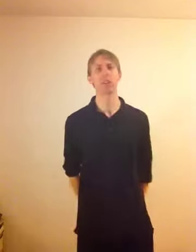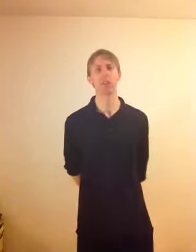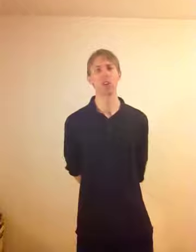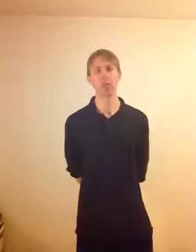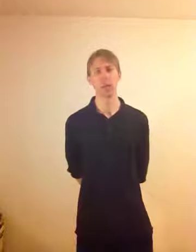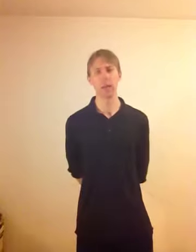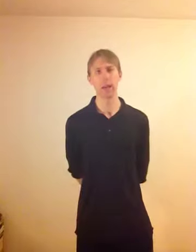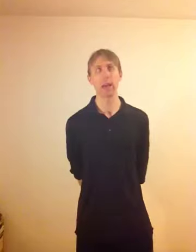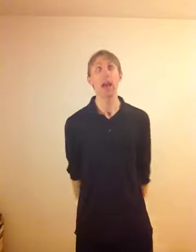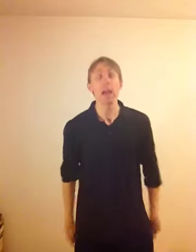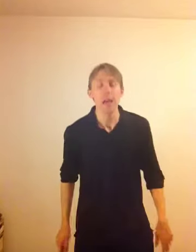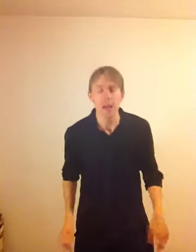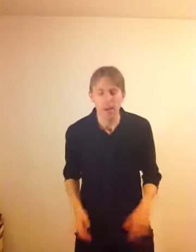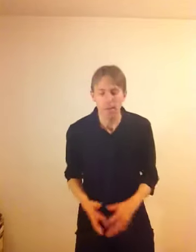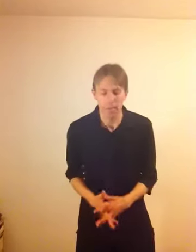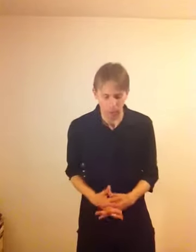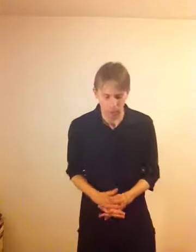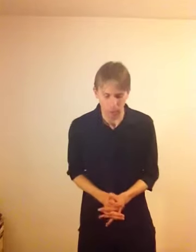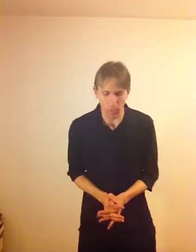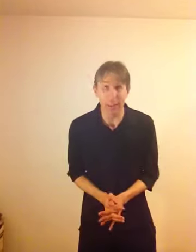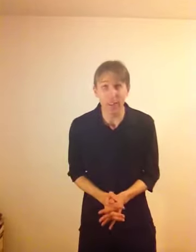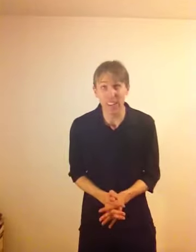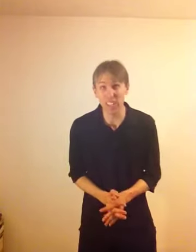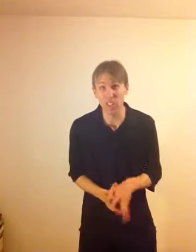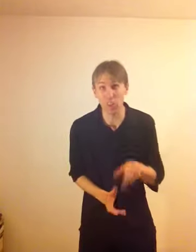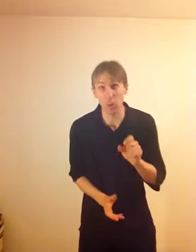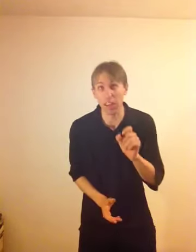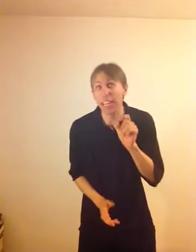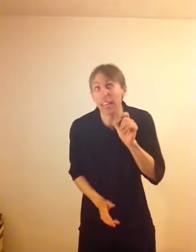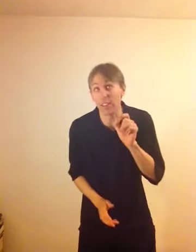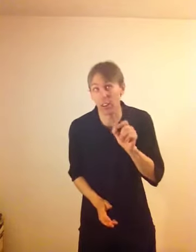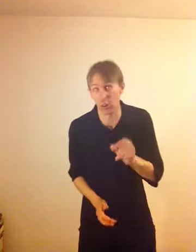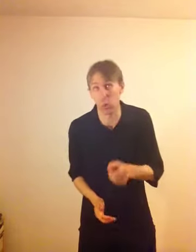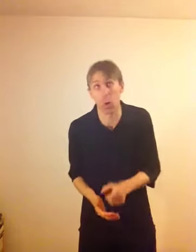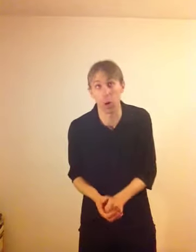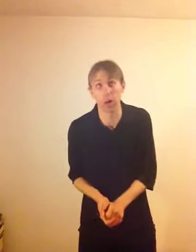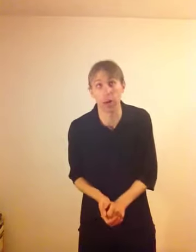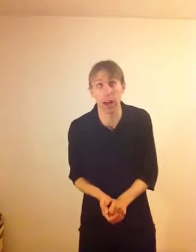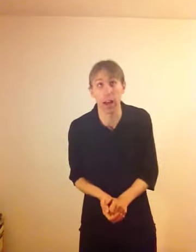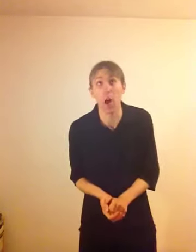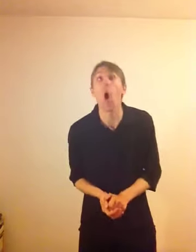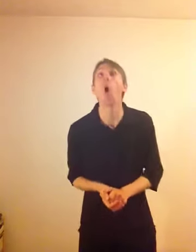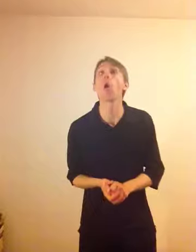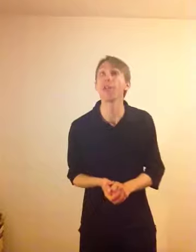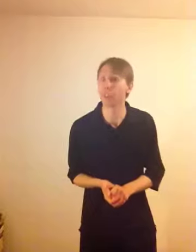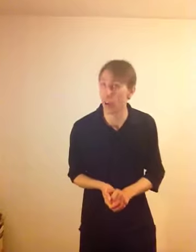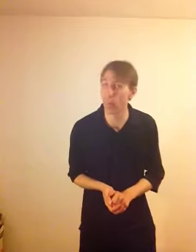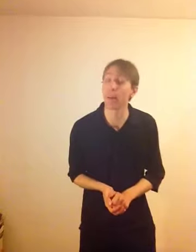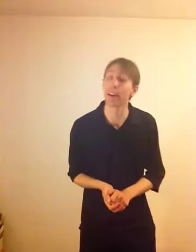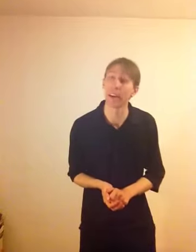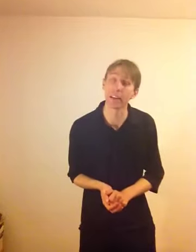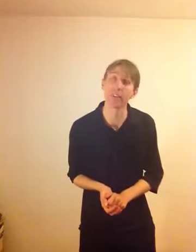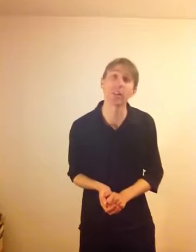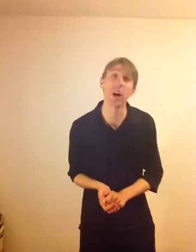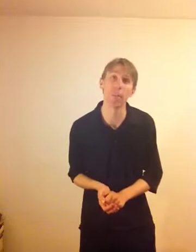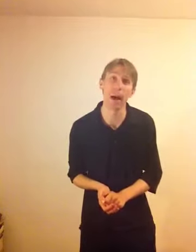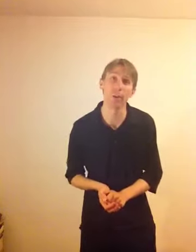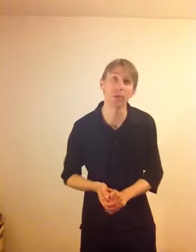Humor me. Well, it's really just the one little quirk, er, all the duplicates come out